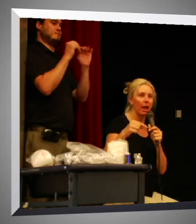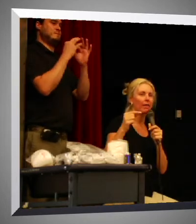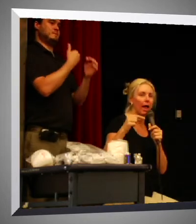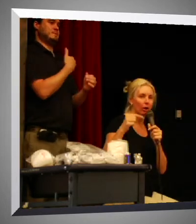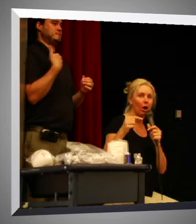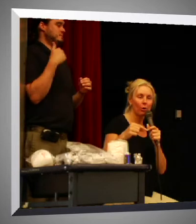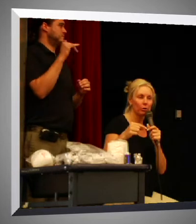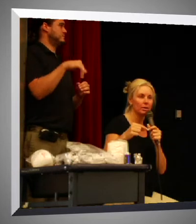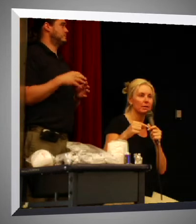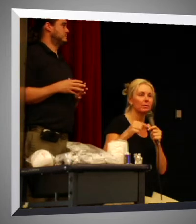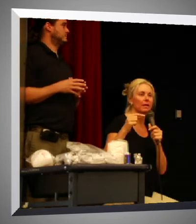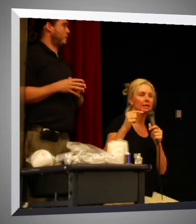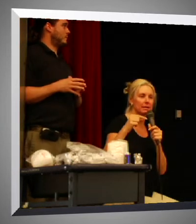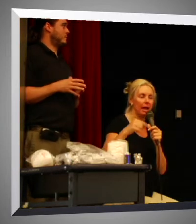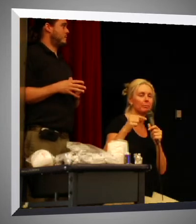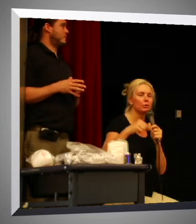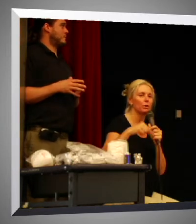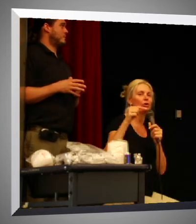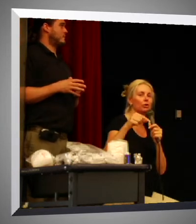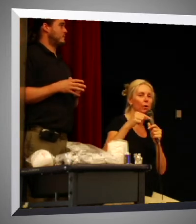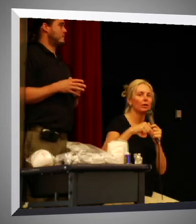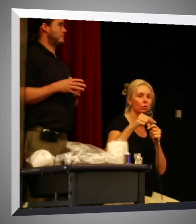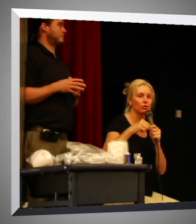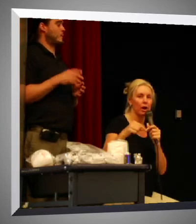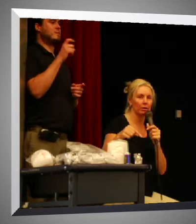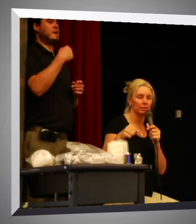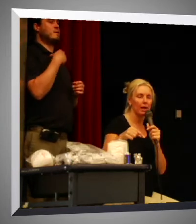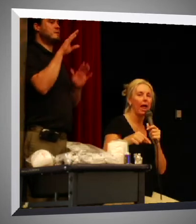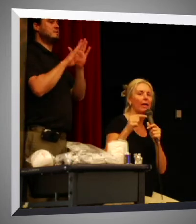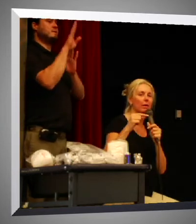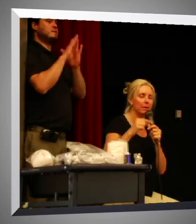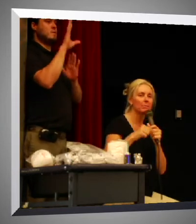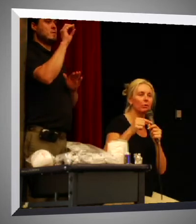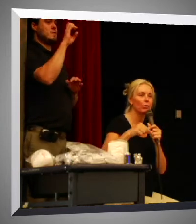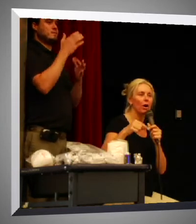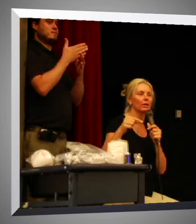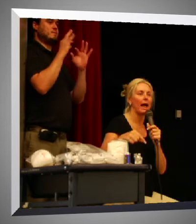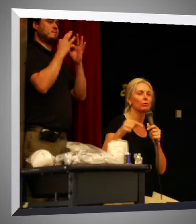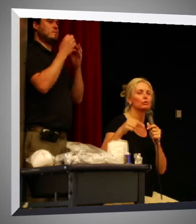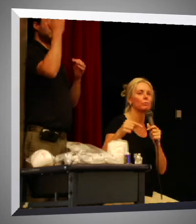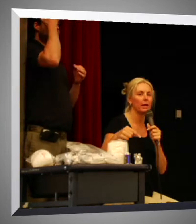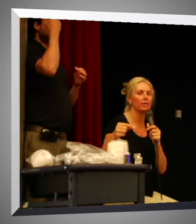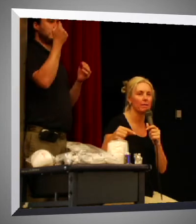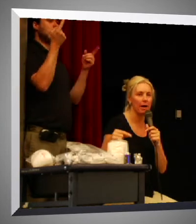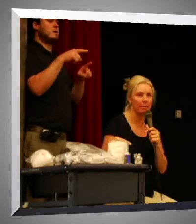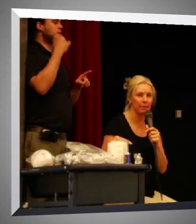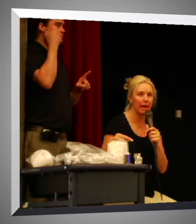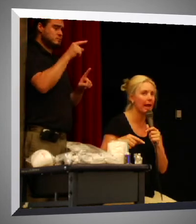And that code is something that is kept between you and your child, and the people who are allowed to pick them up at